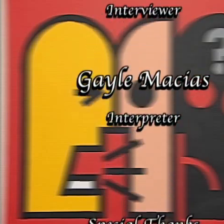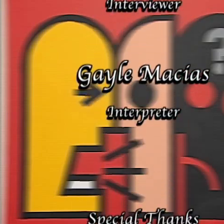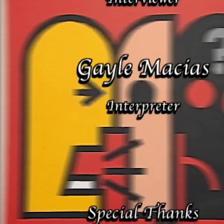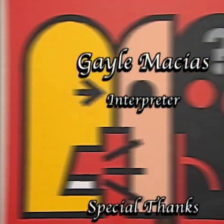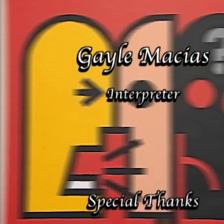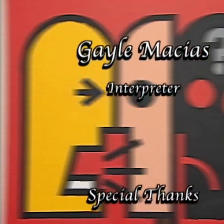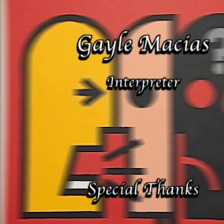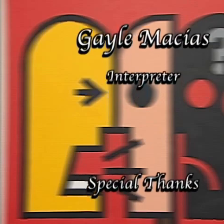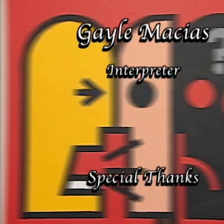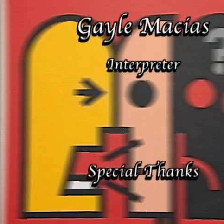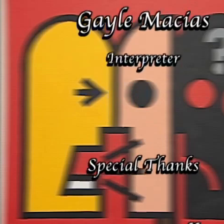mean